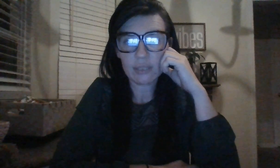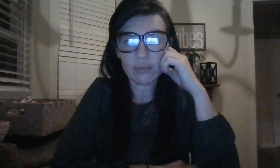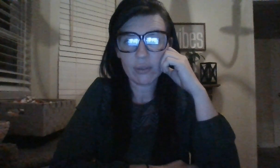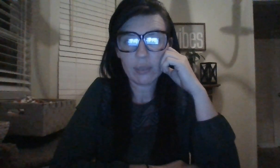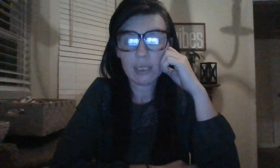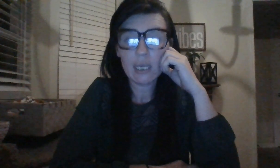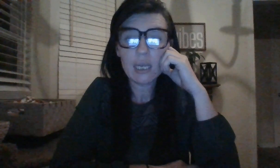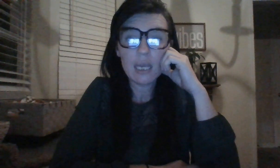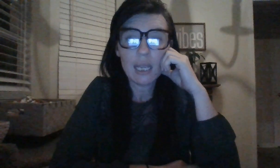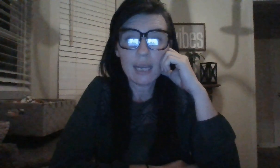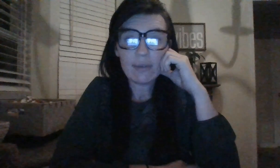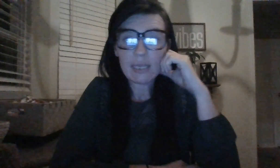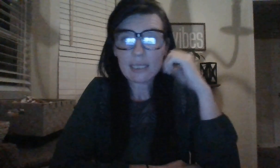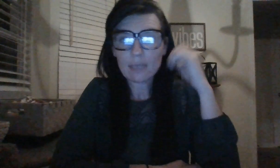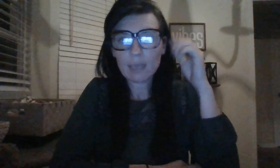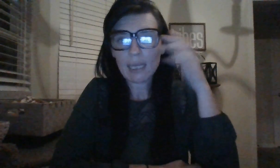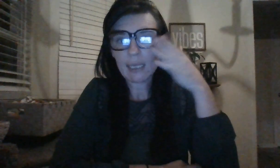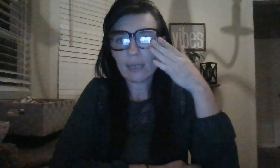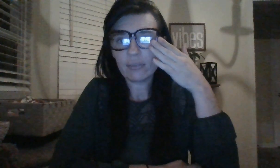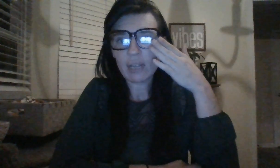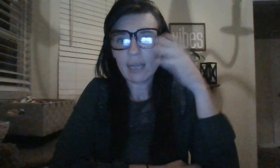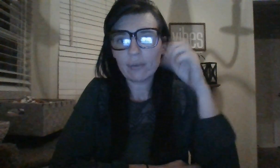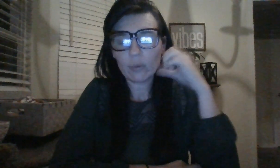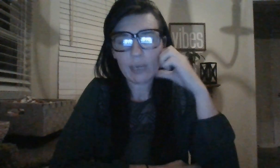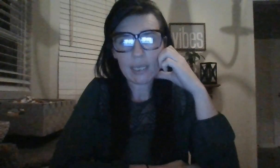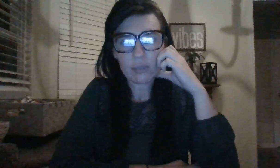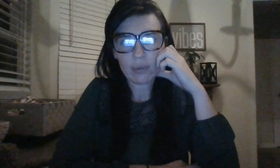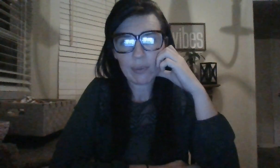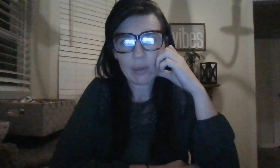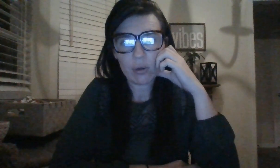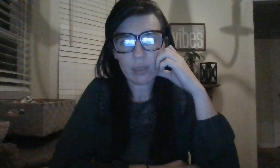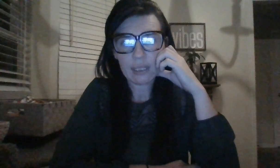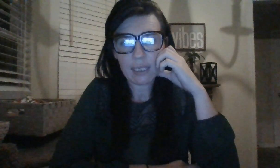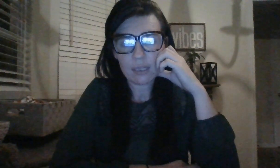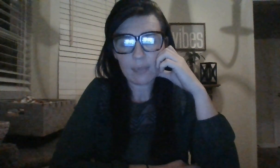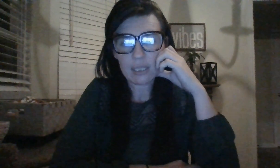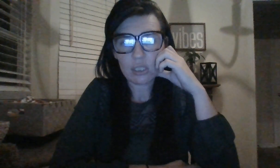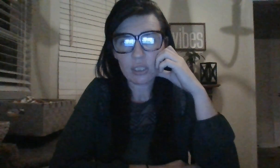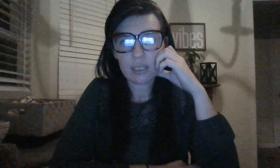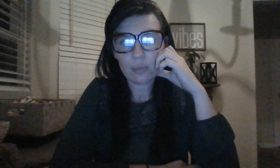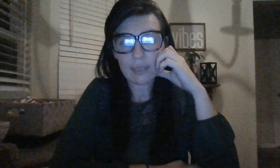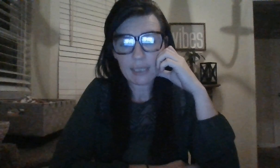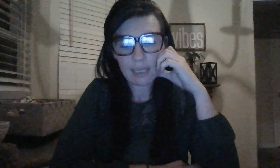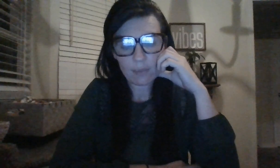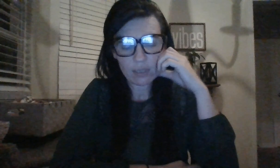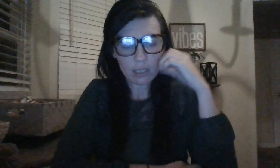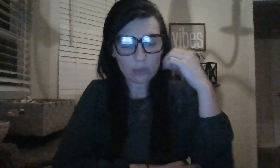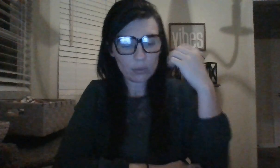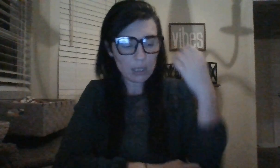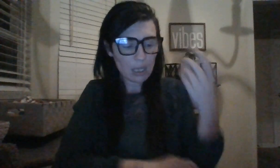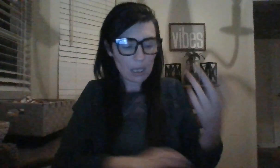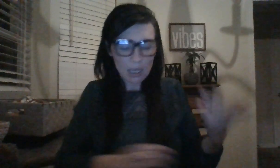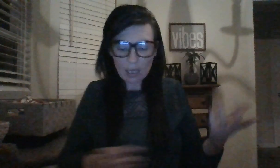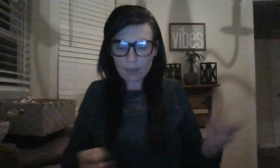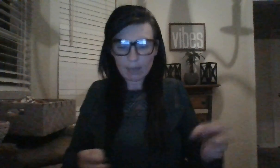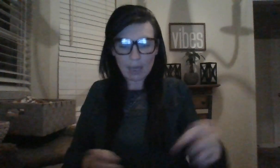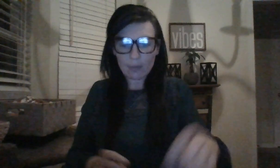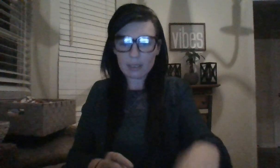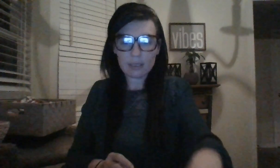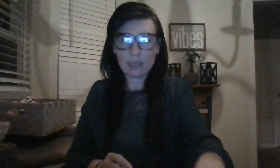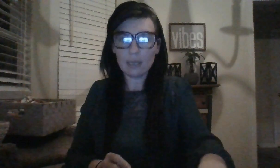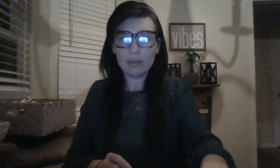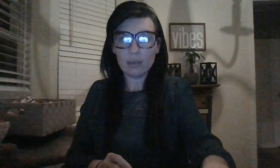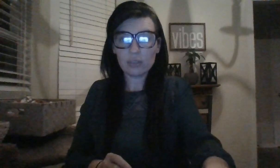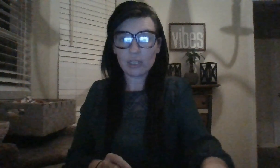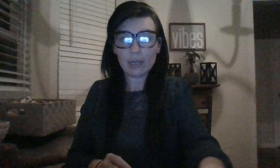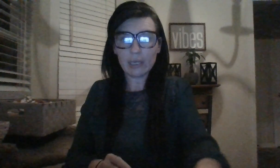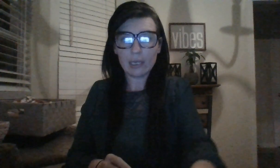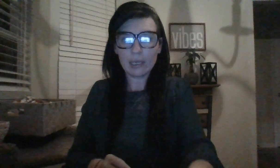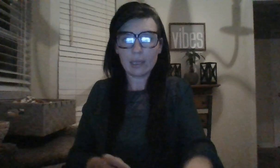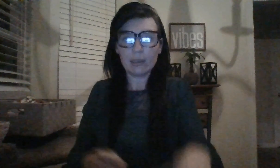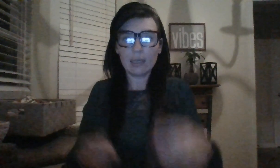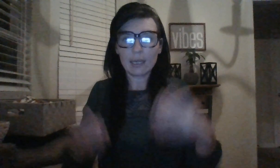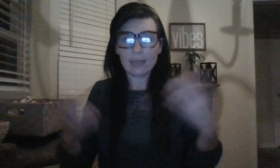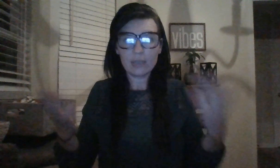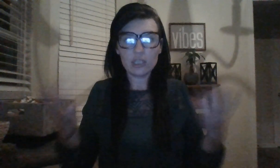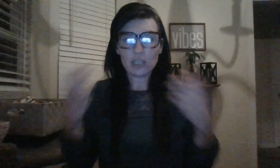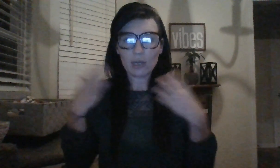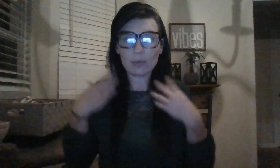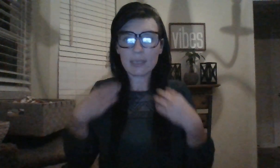is fluid. If it doesn't apply that apply, everyone has free will. Only take the messages that resonate with you. I was in there studying and then I get these channel